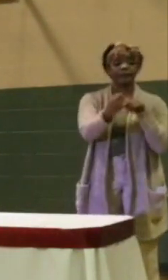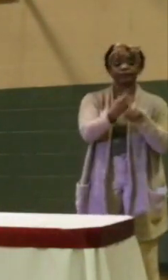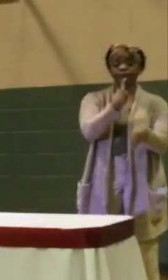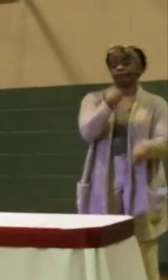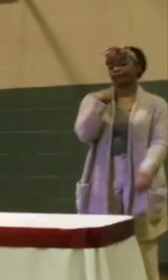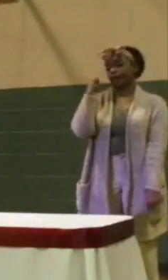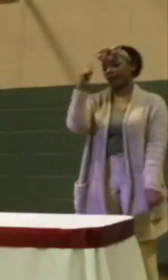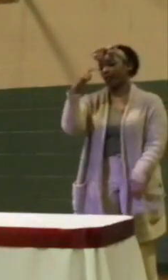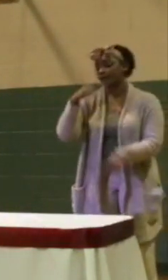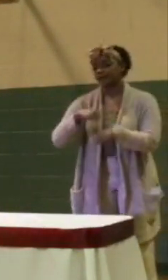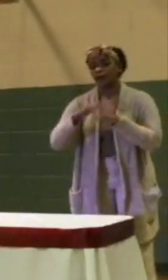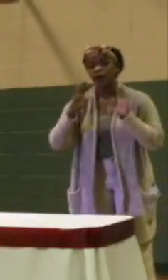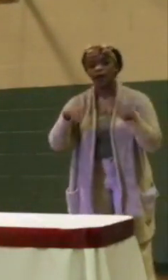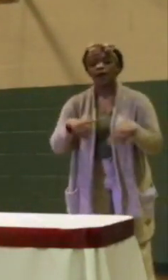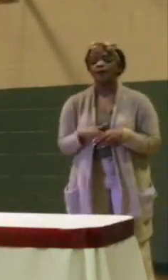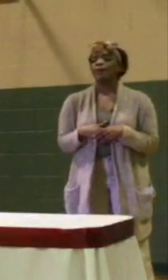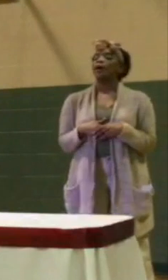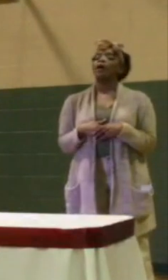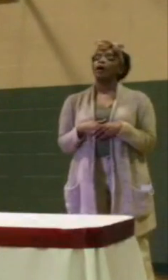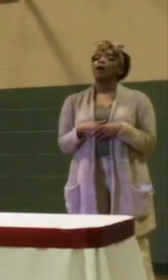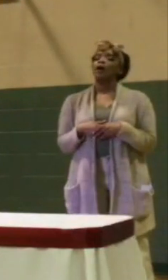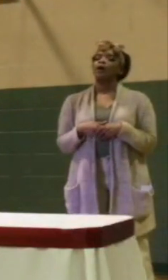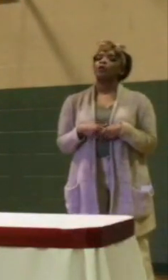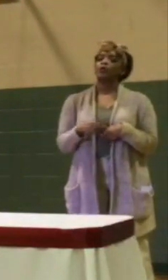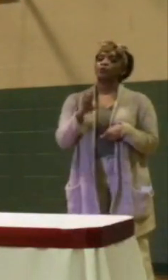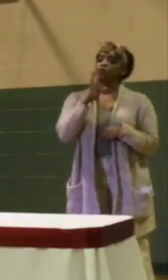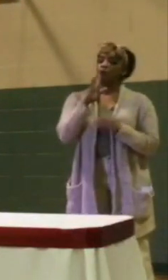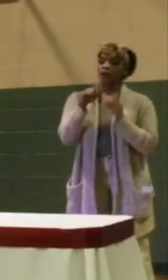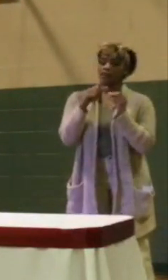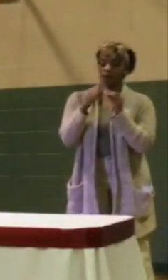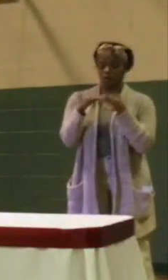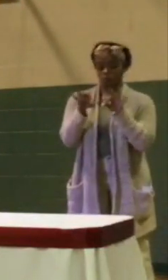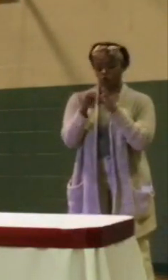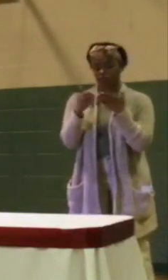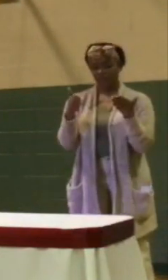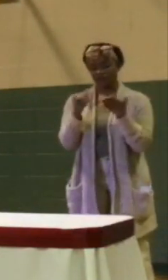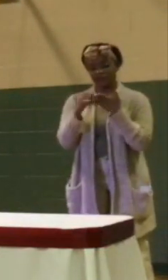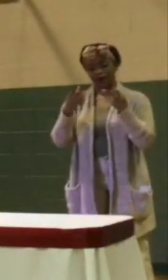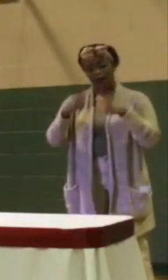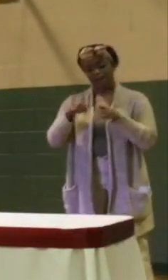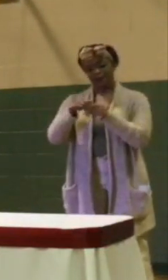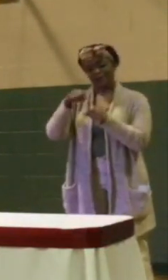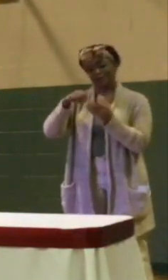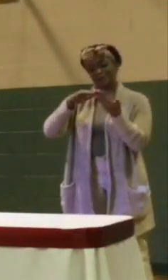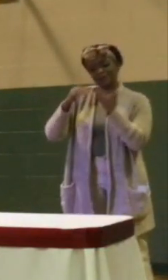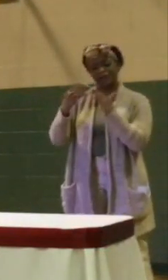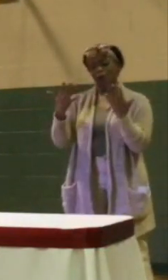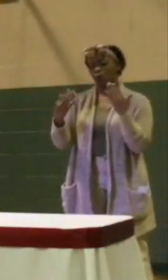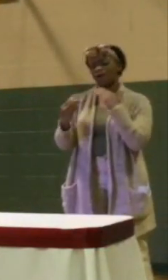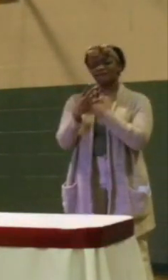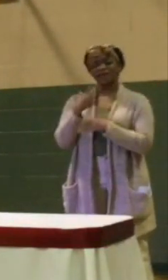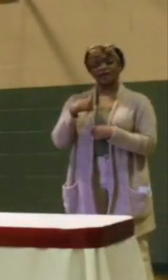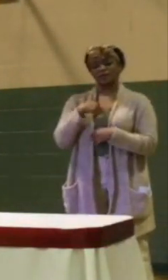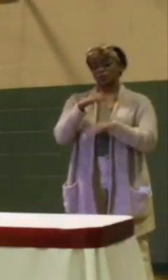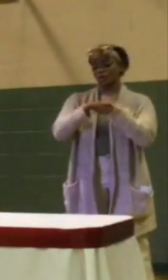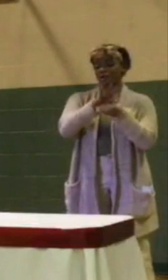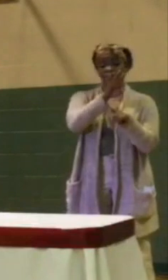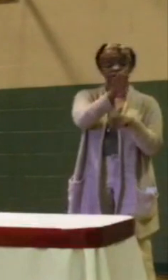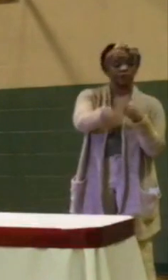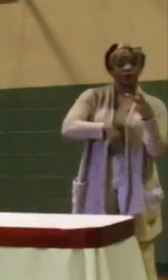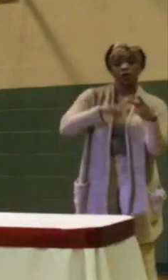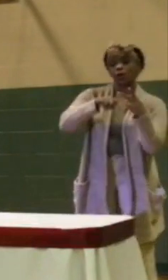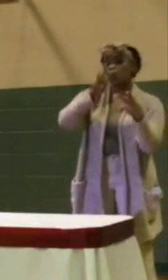posting about important things that are happening in our city and that affect us on Facebook, on a website,